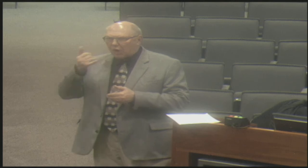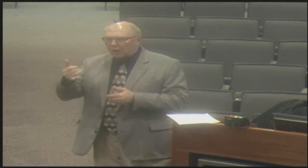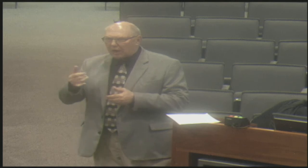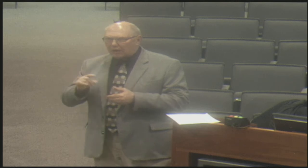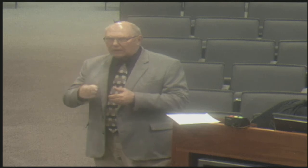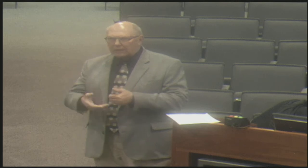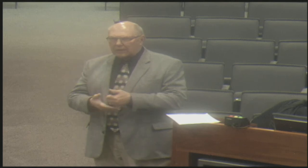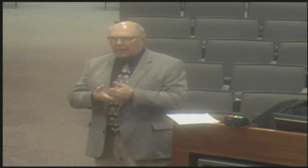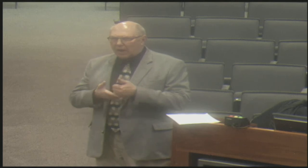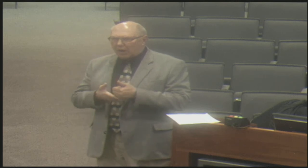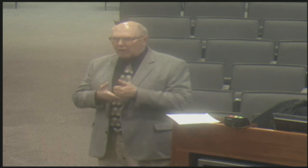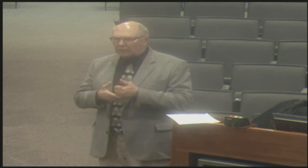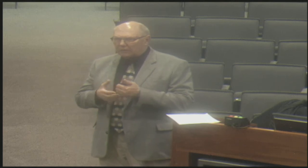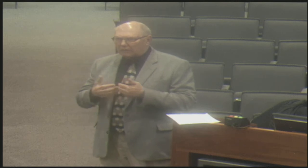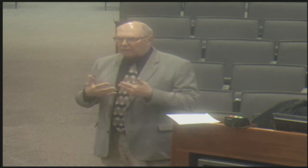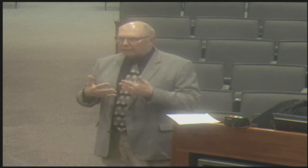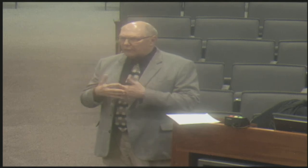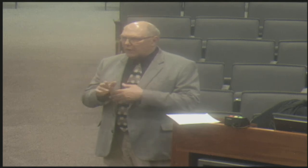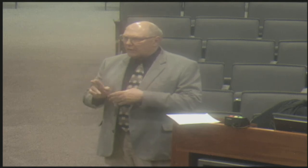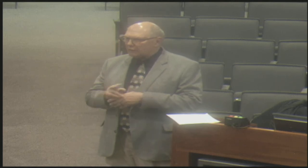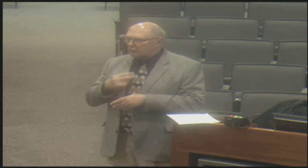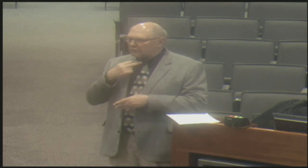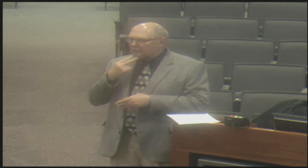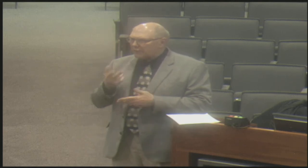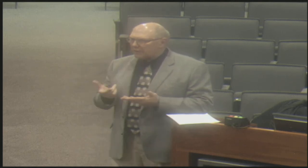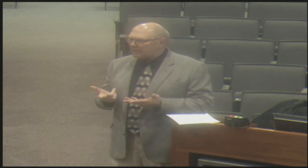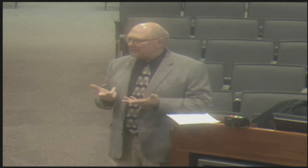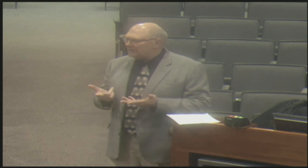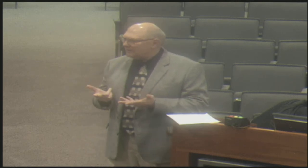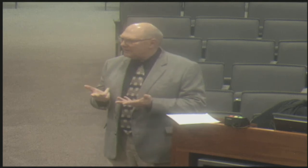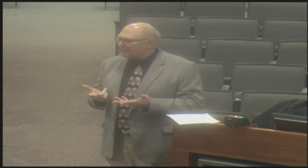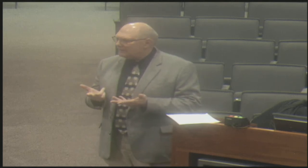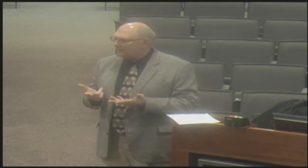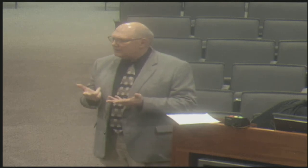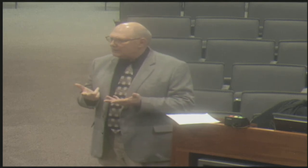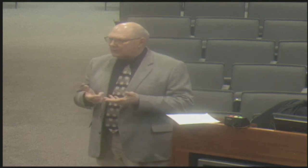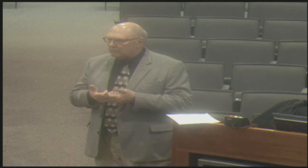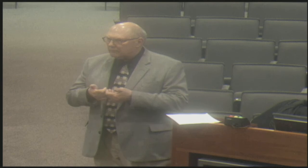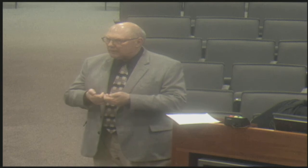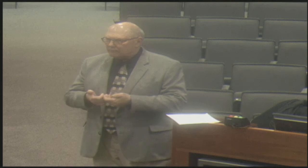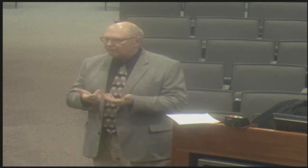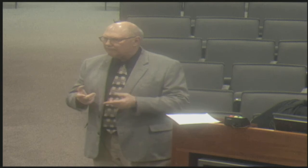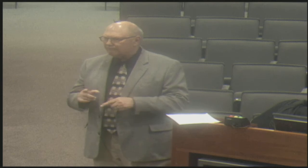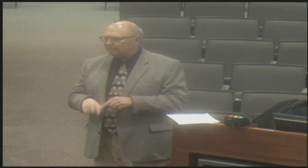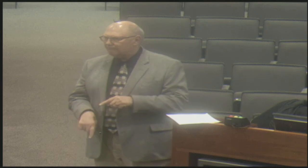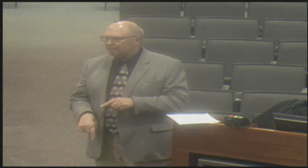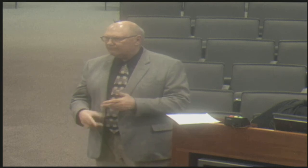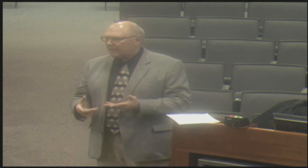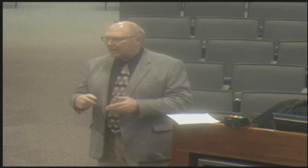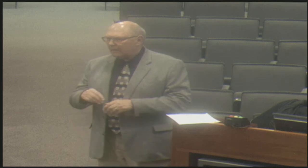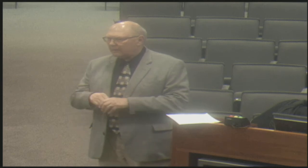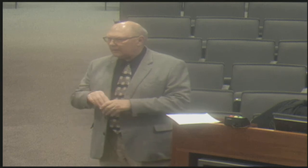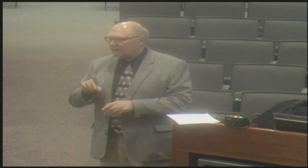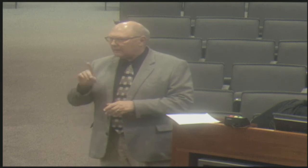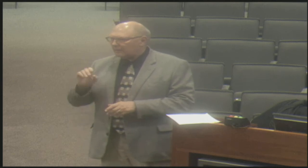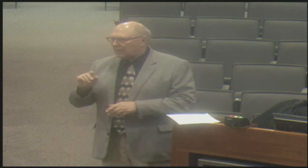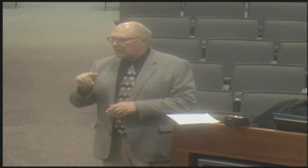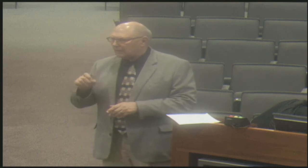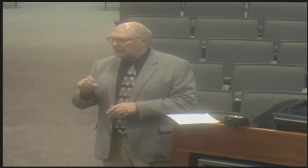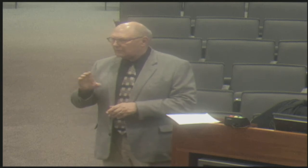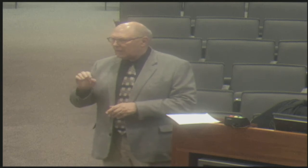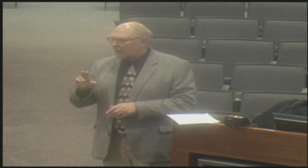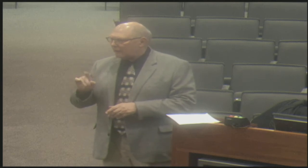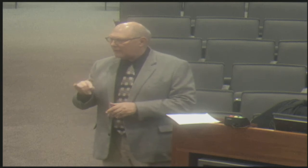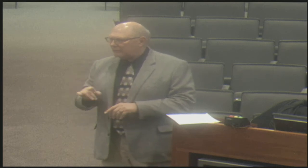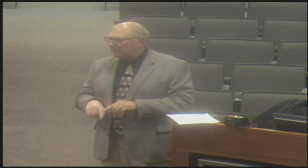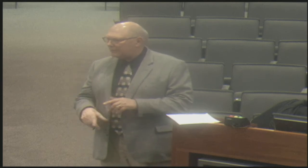closed off room, but needing to access emergency services, but certainly doesn't want to just yell out or use a phone,